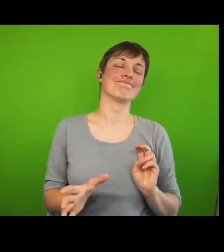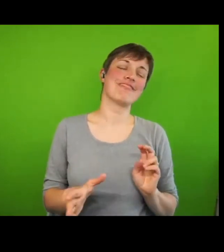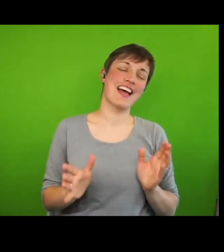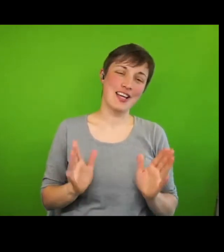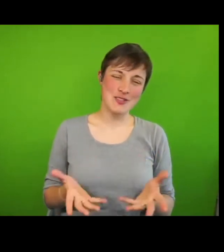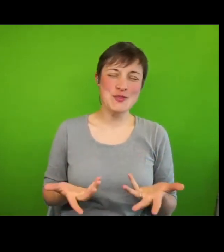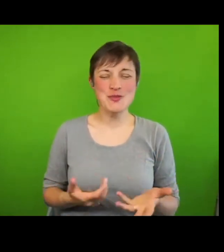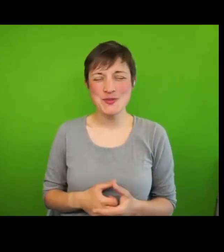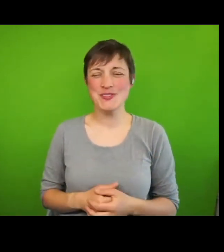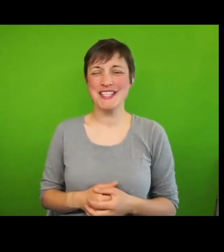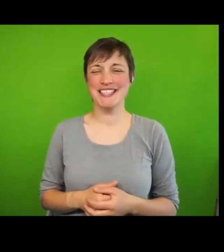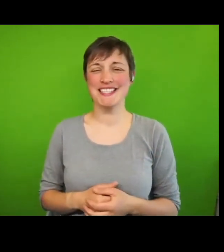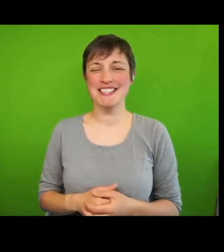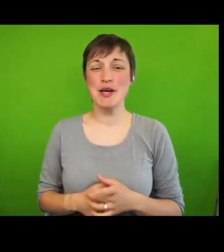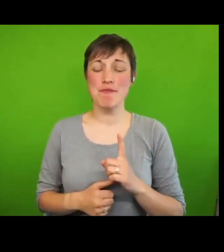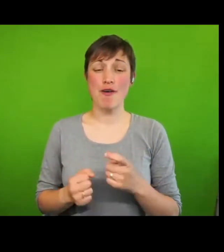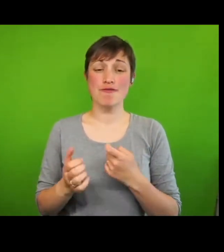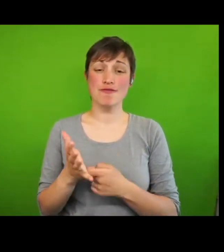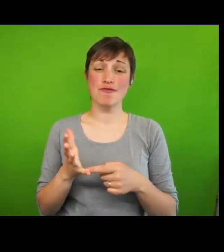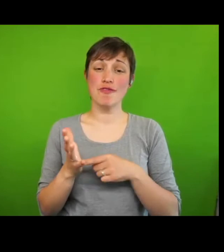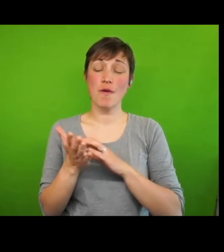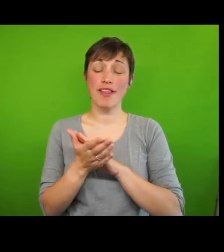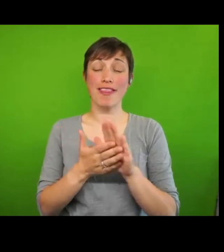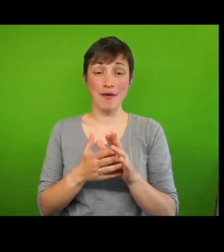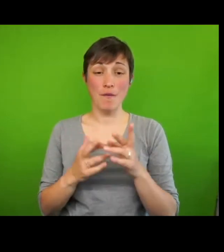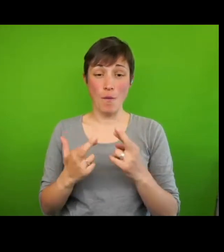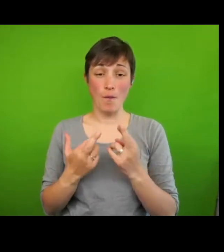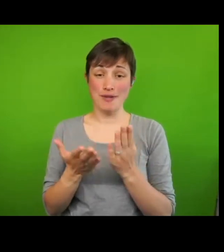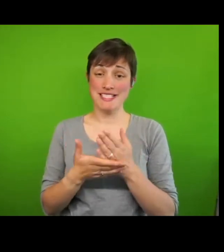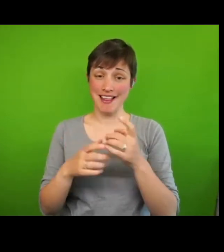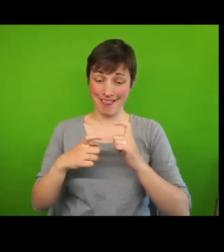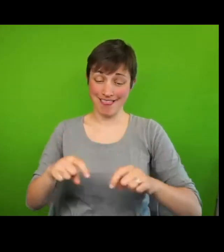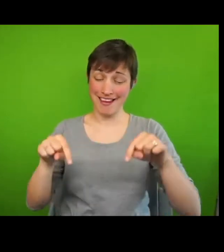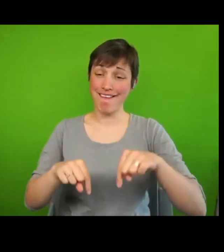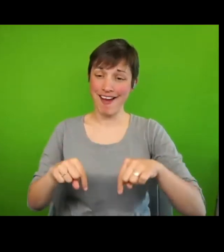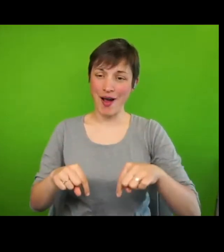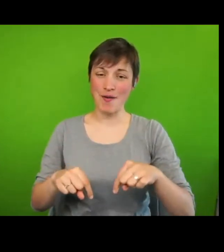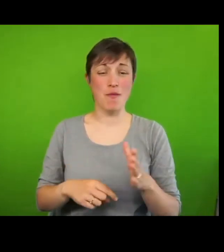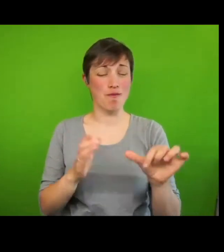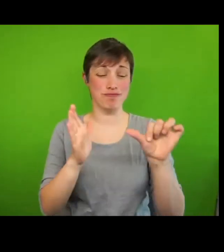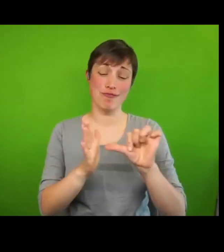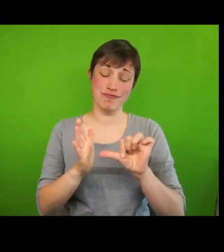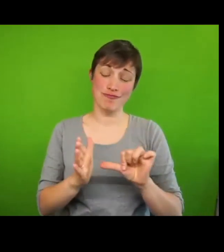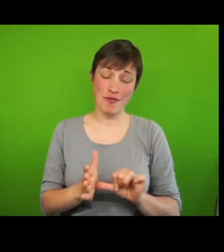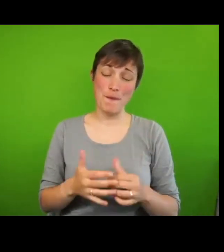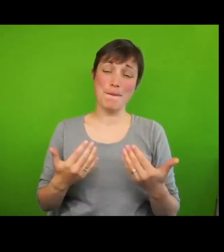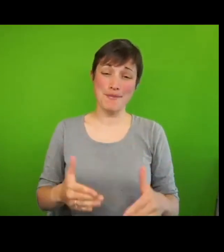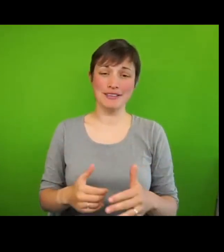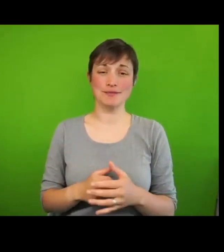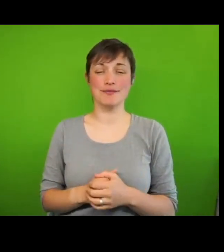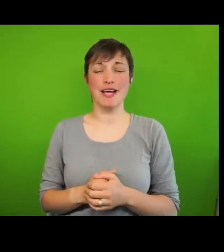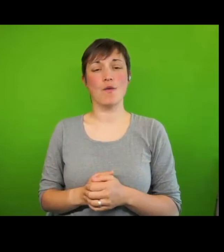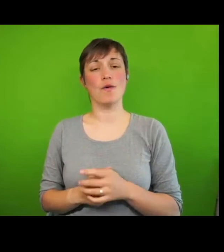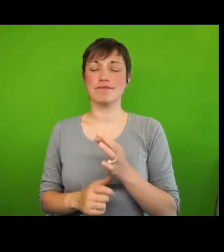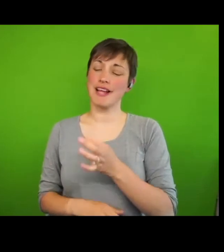call, but Ruth, we hope that you are still with us, despite all the problems, and I'm going to invite